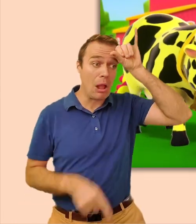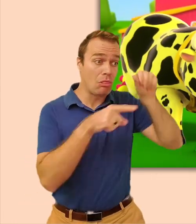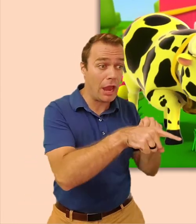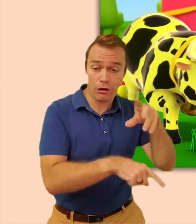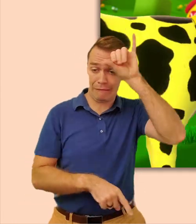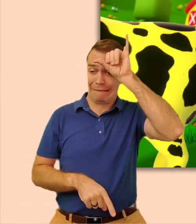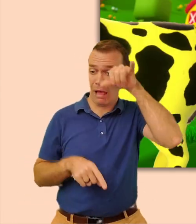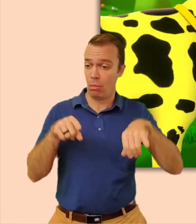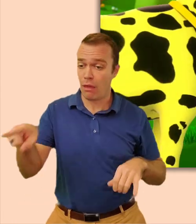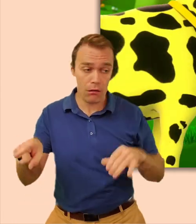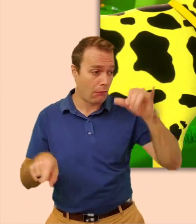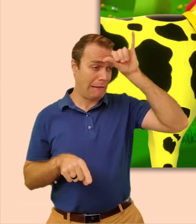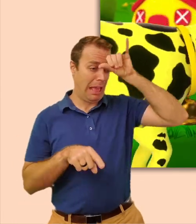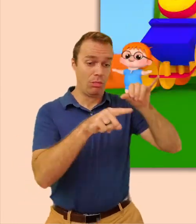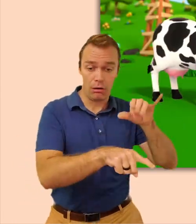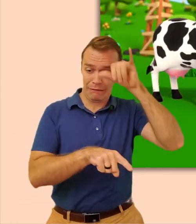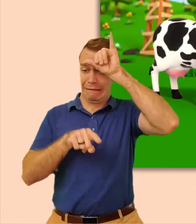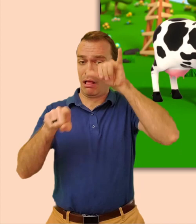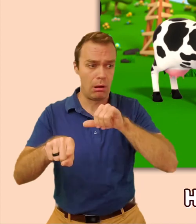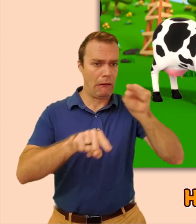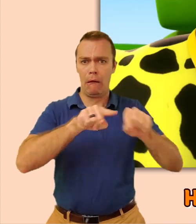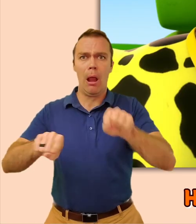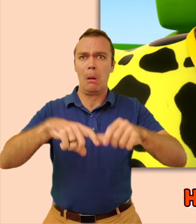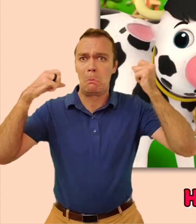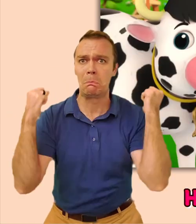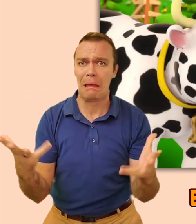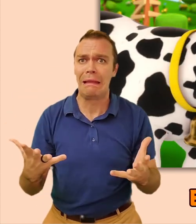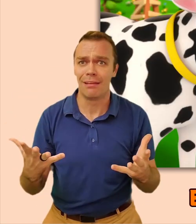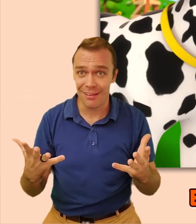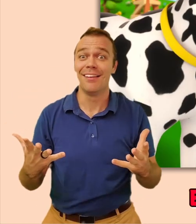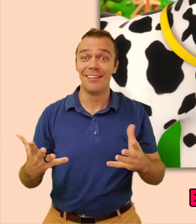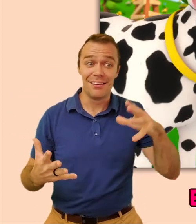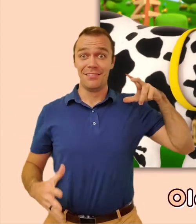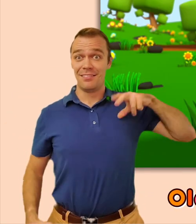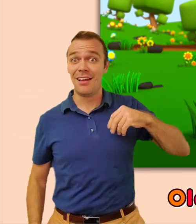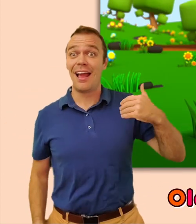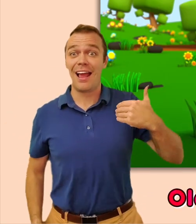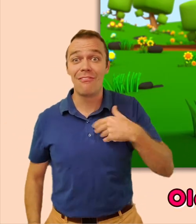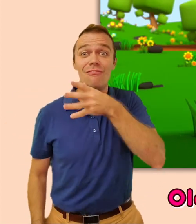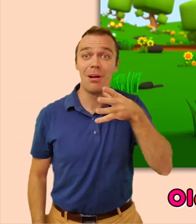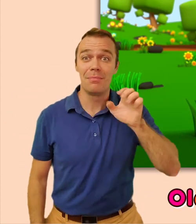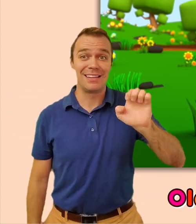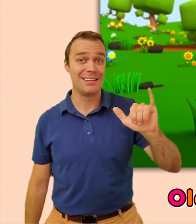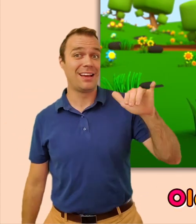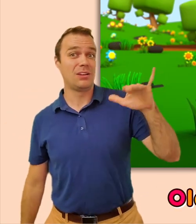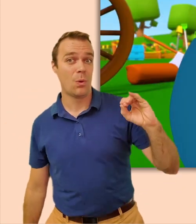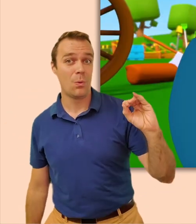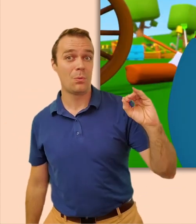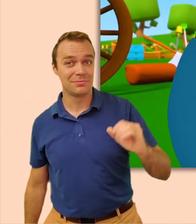-O With a moo moo here, moo moo there Here a moo, there a moo, everywhere a moo moo Old MacDonald had a farm, E-I